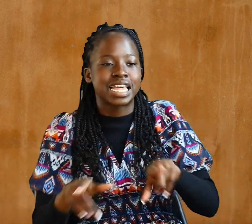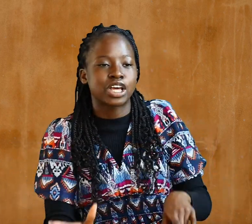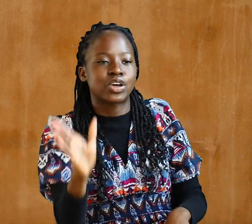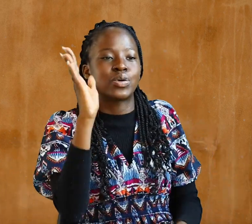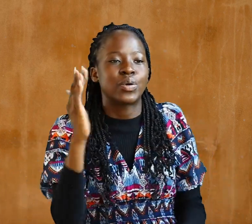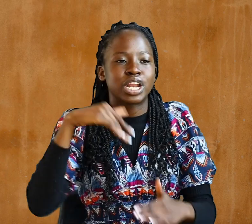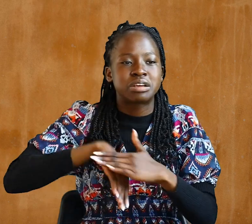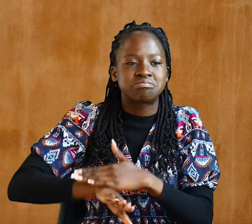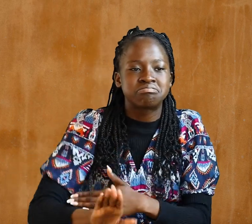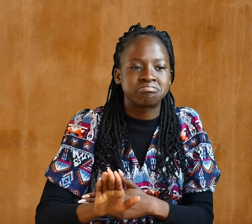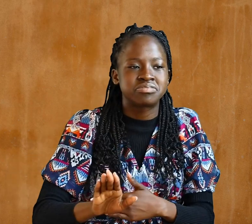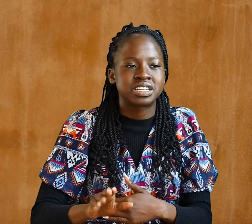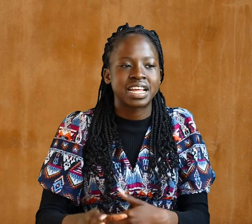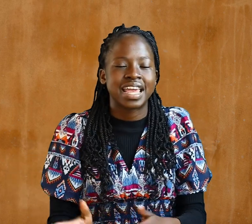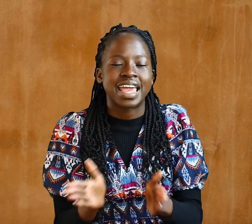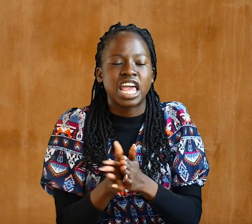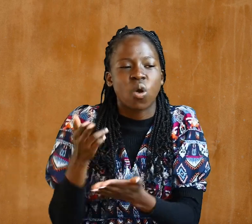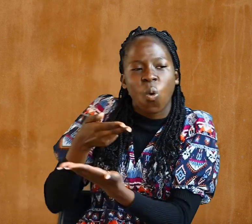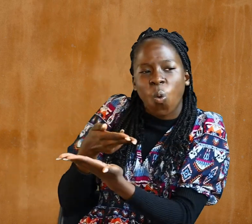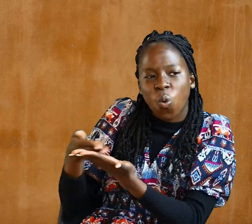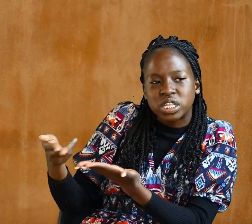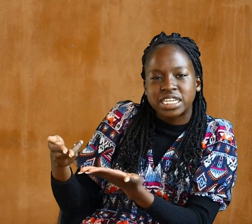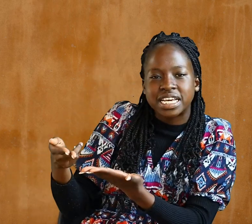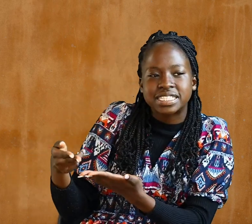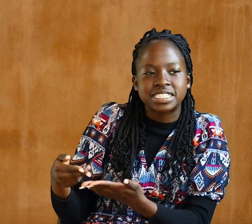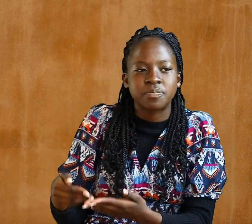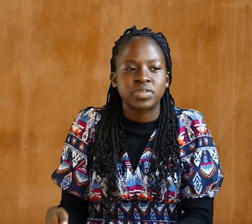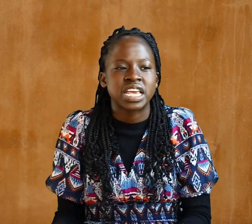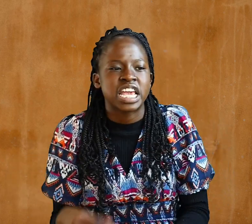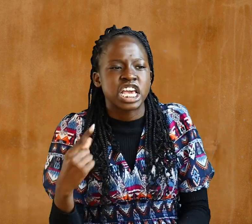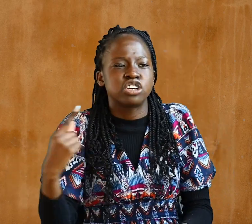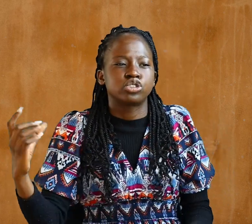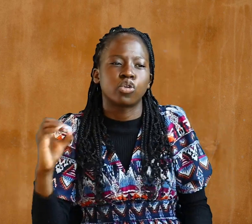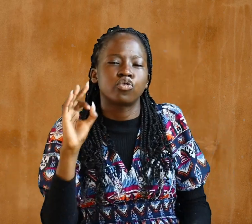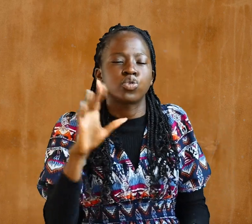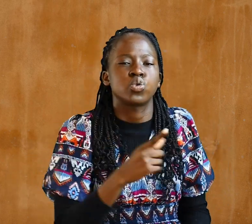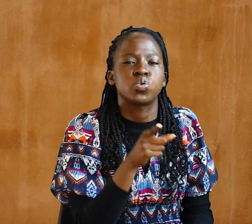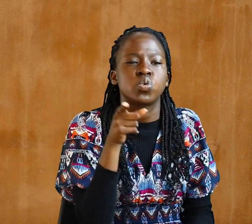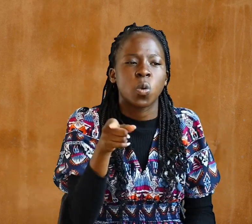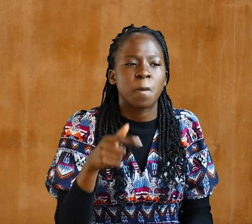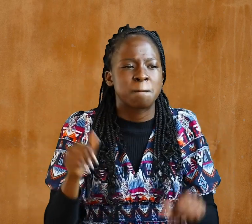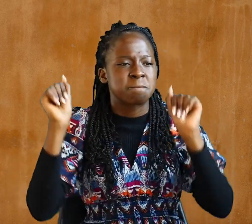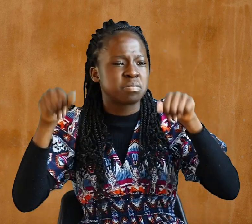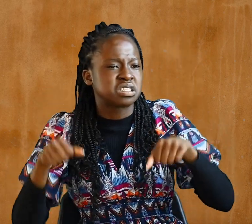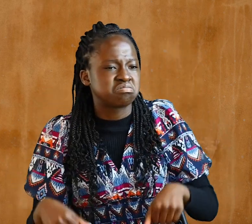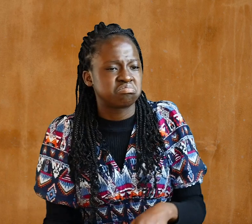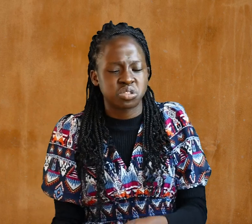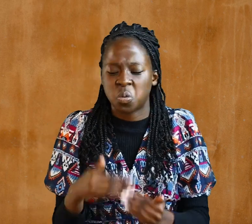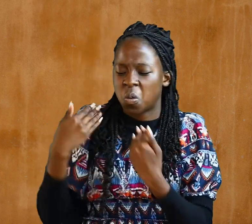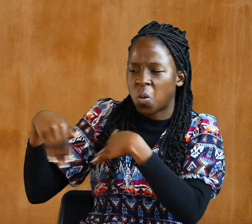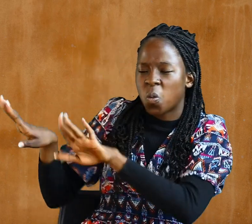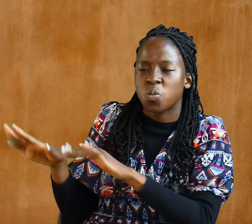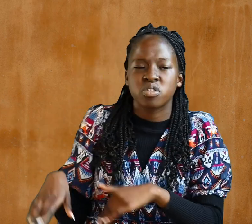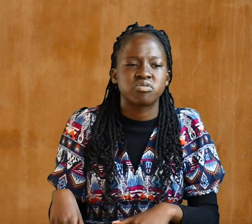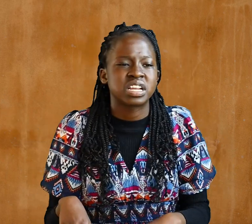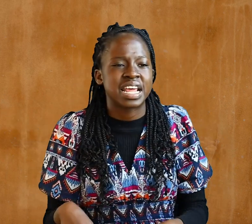Therefore, each of you Must put off falsehood And speak truthfully